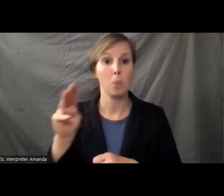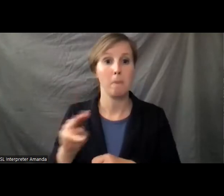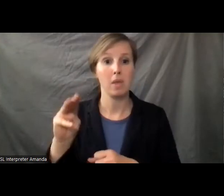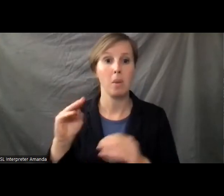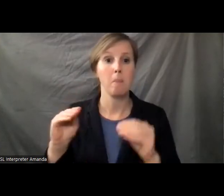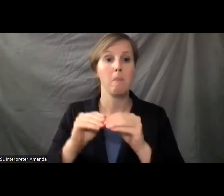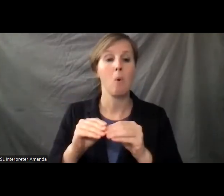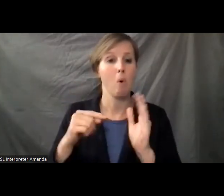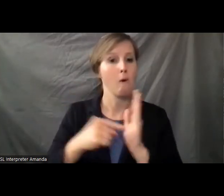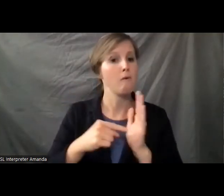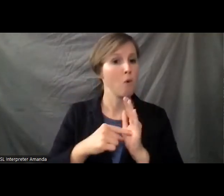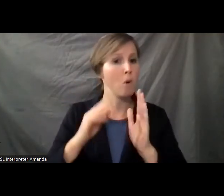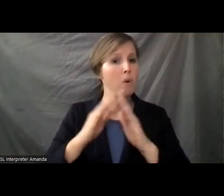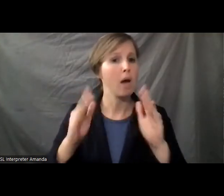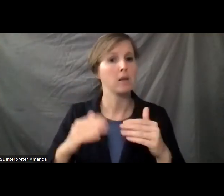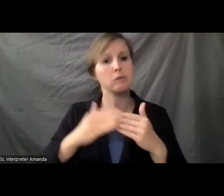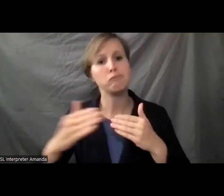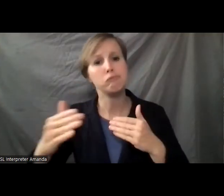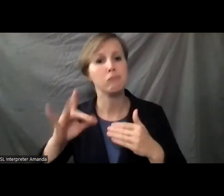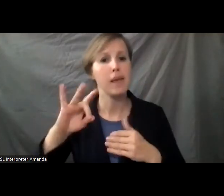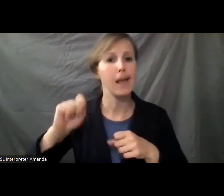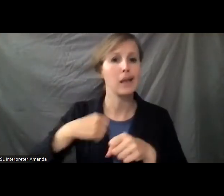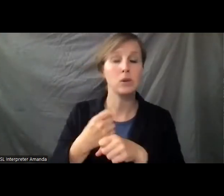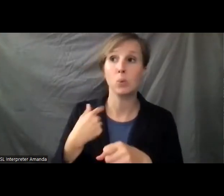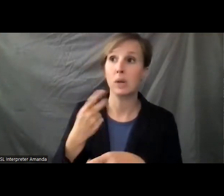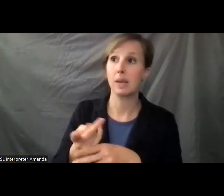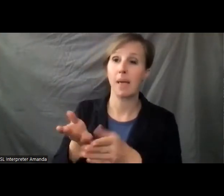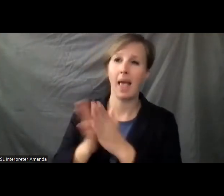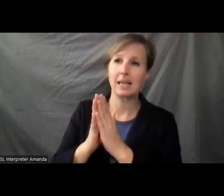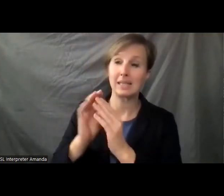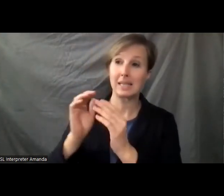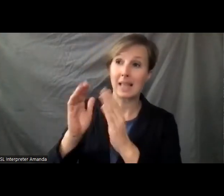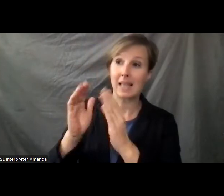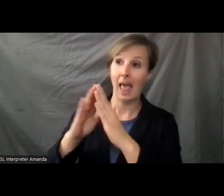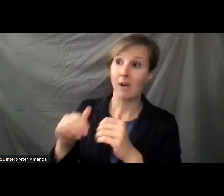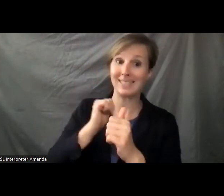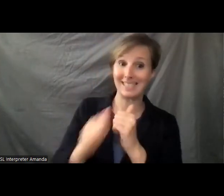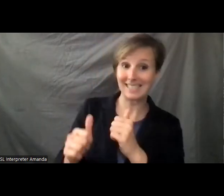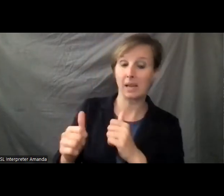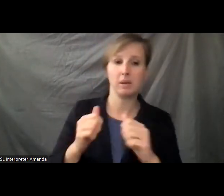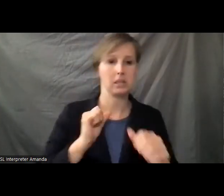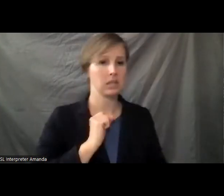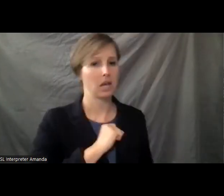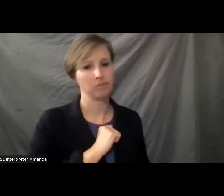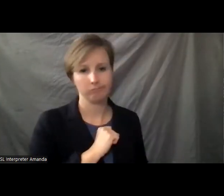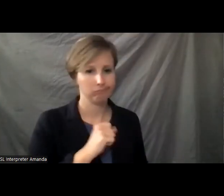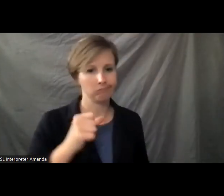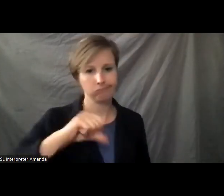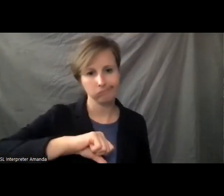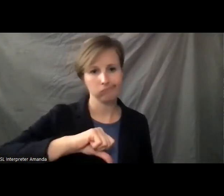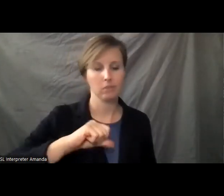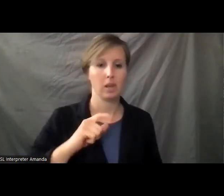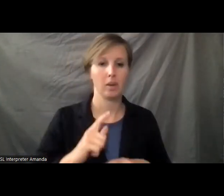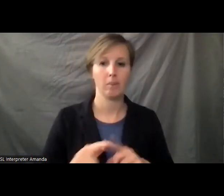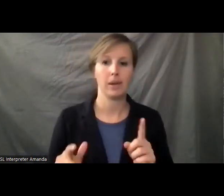in America over the next eight years. We keep passing it in the House. We can't pass it in the Senate. But that's the function of the